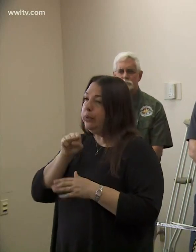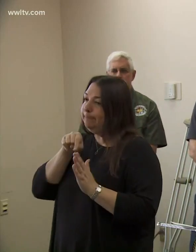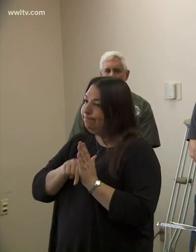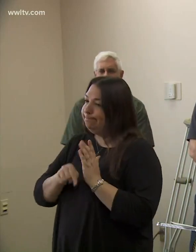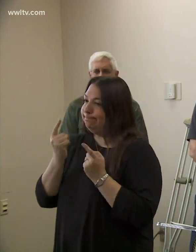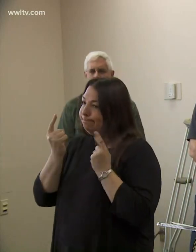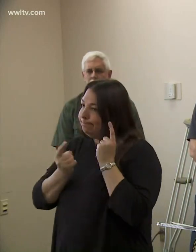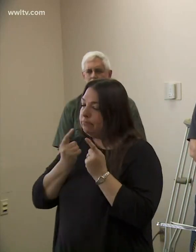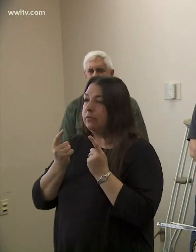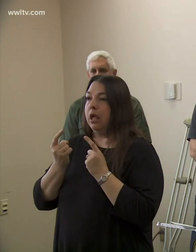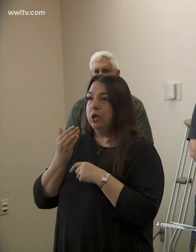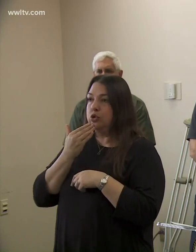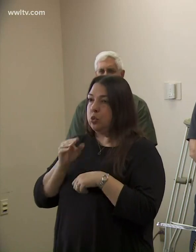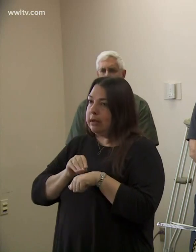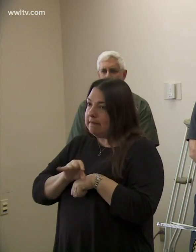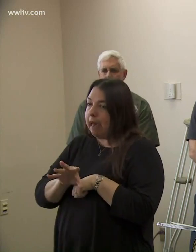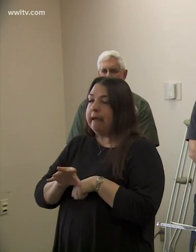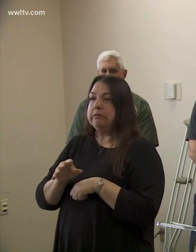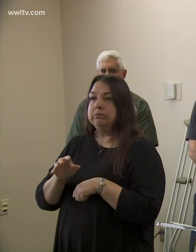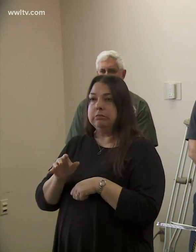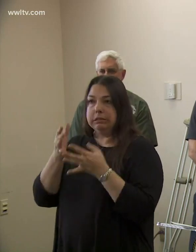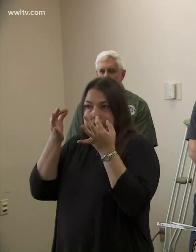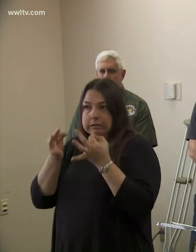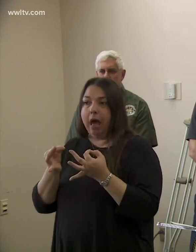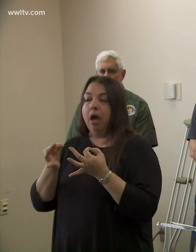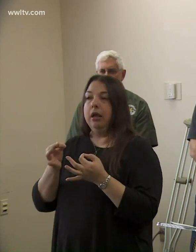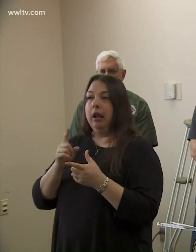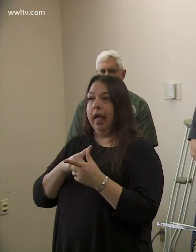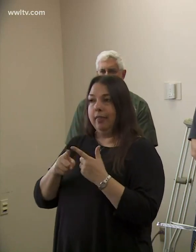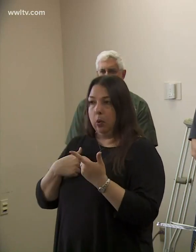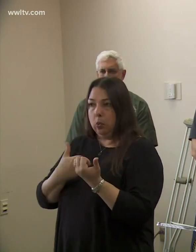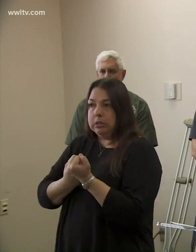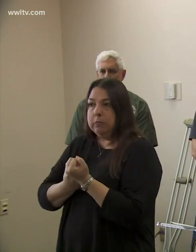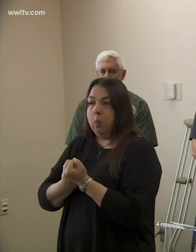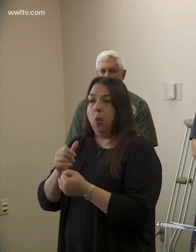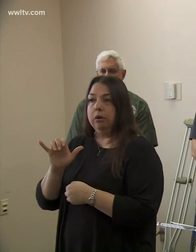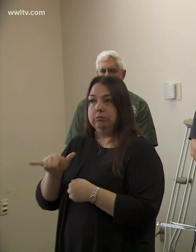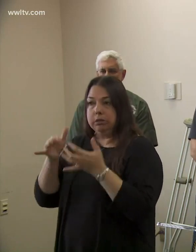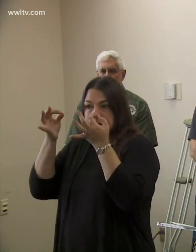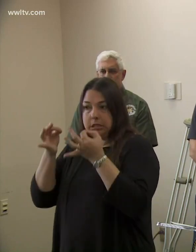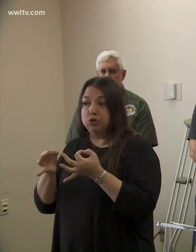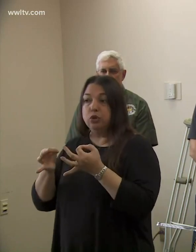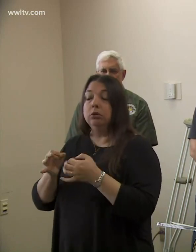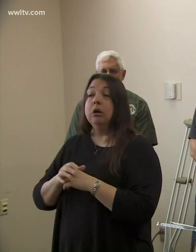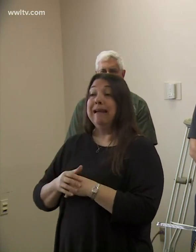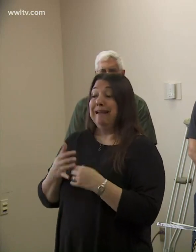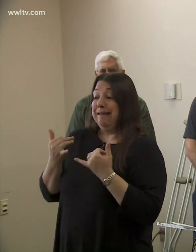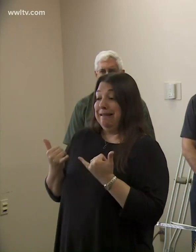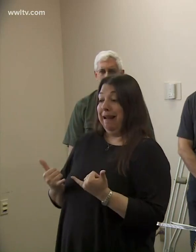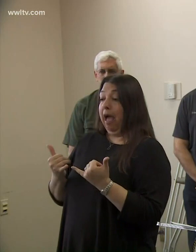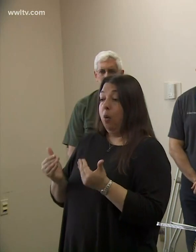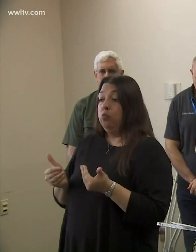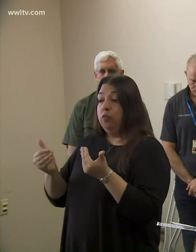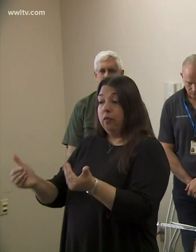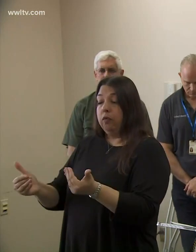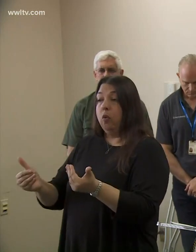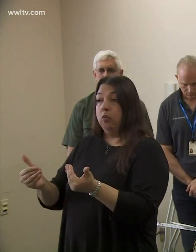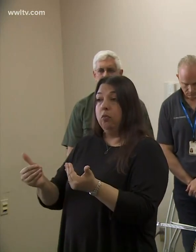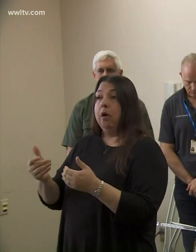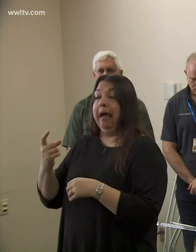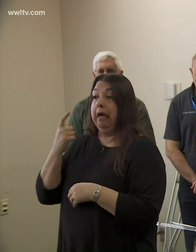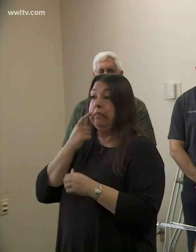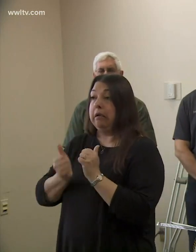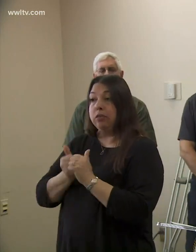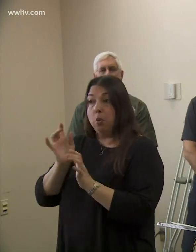lightly. We know that he had good sound advice to make those decisions and we fully support that decision. Uh, at this point, moving forward, I think what's